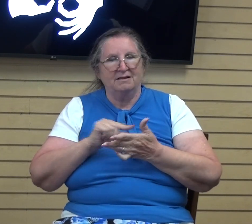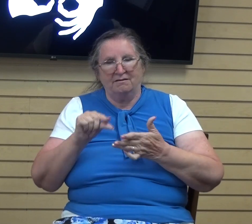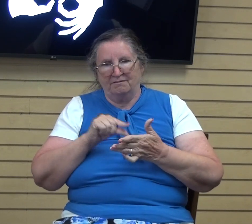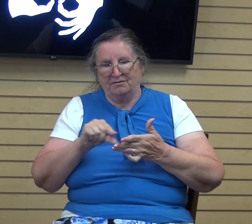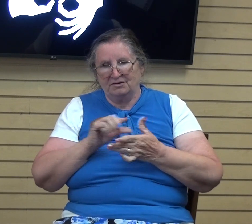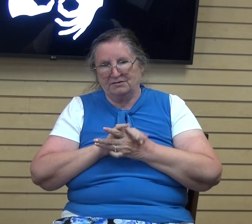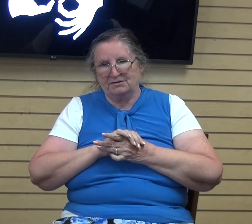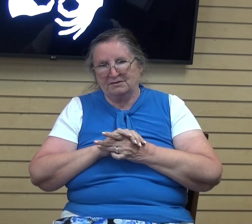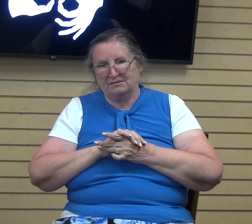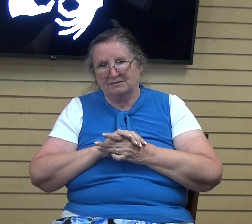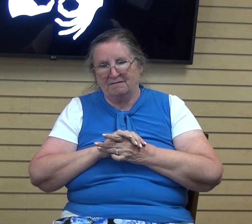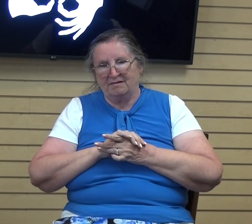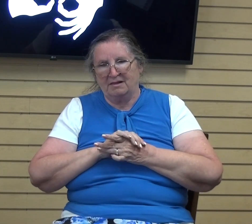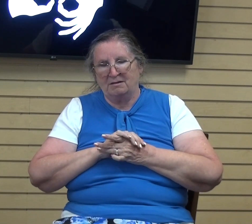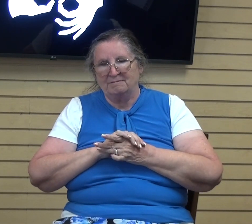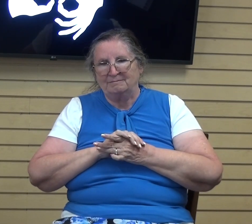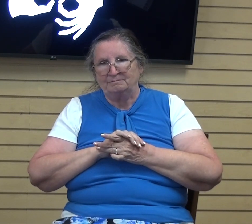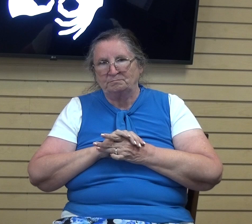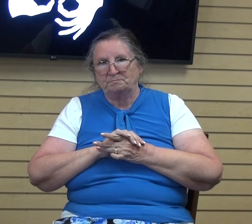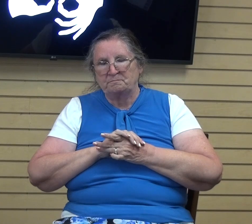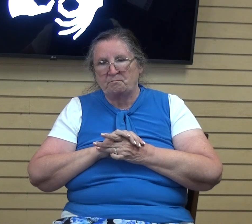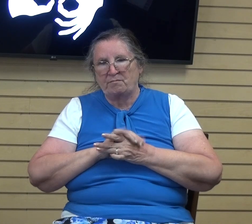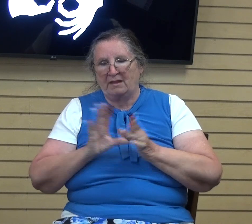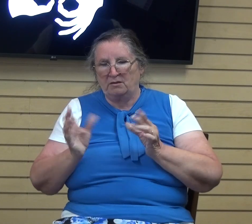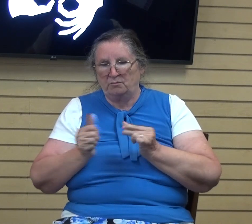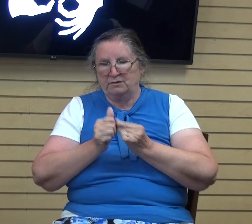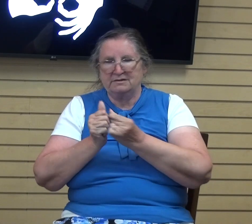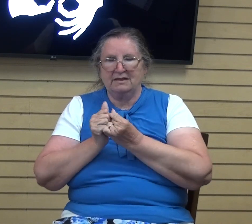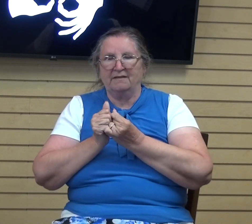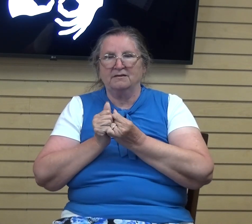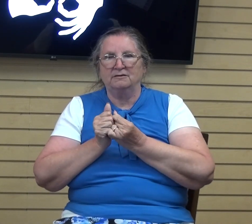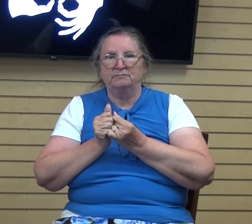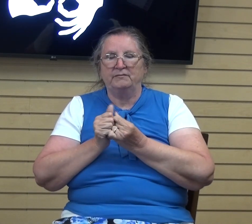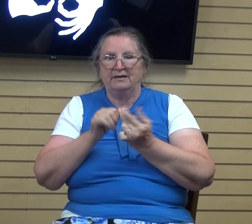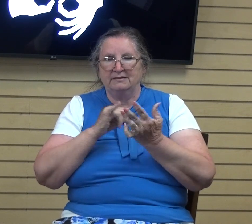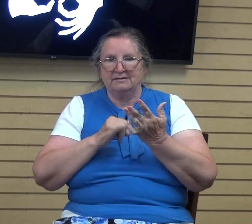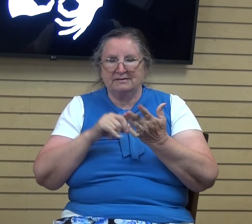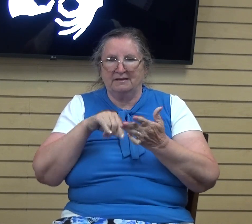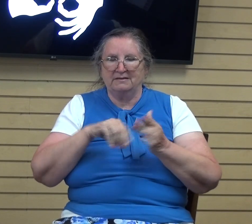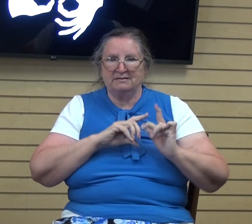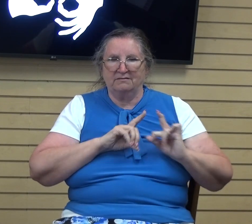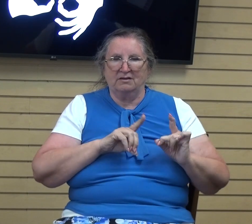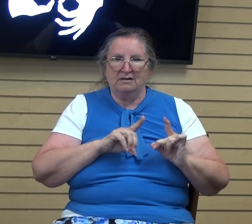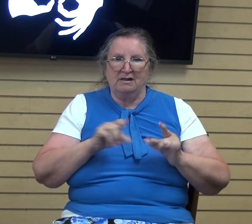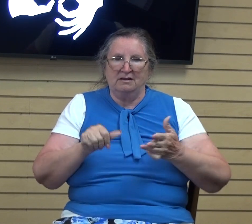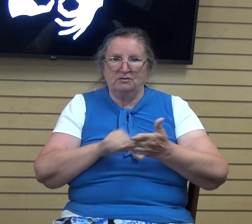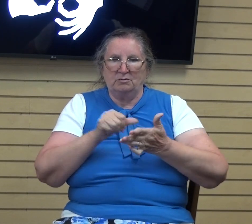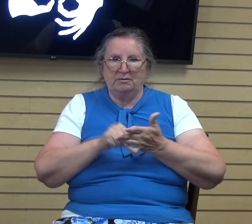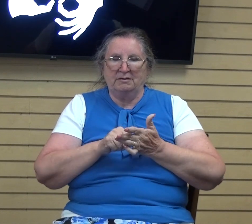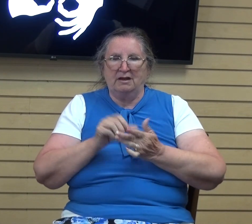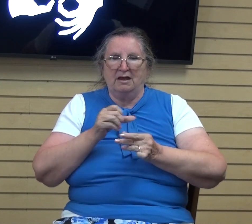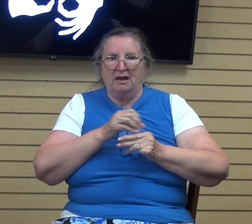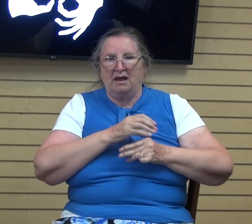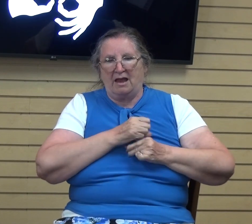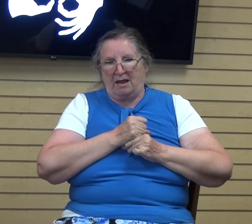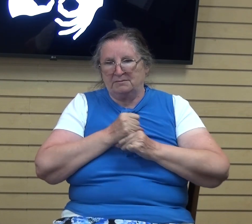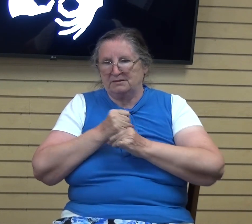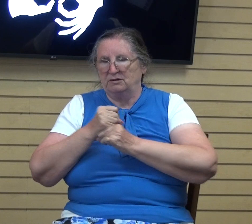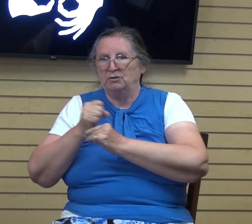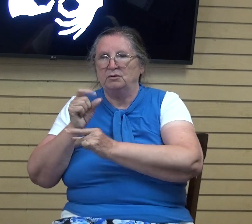put this, uh, devotion all together, um, I turned to a page that said absolute trust. And the question was kind of the